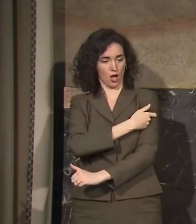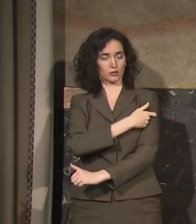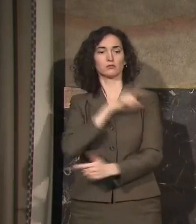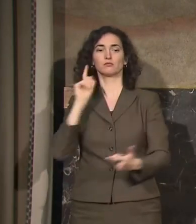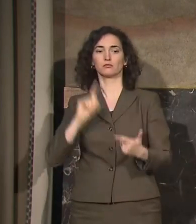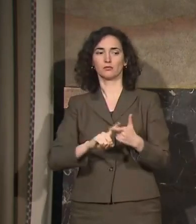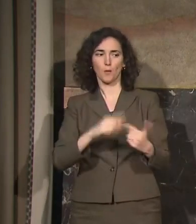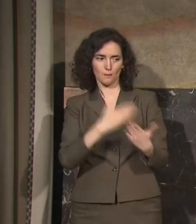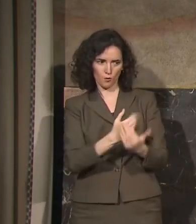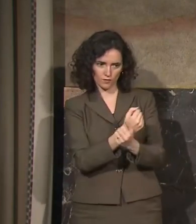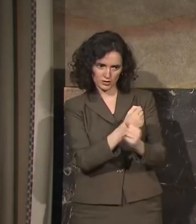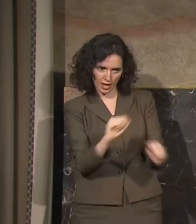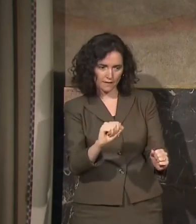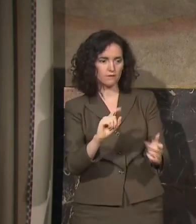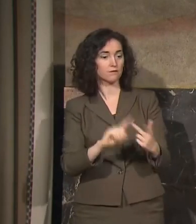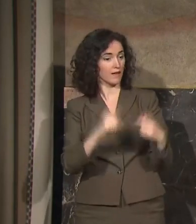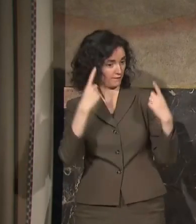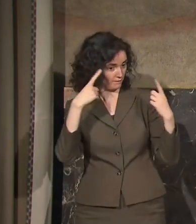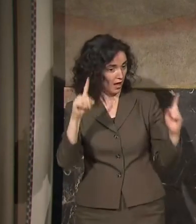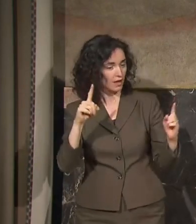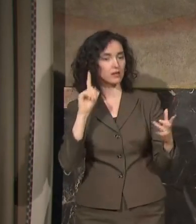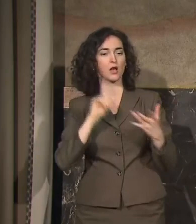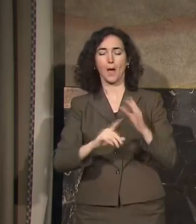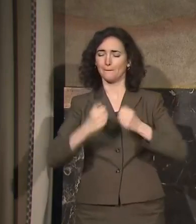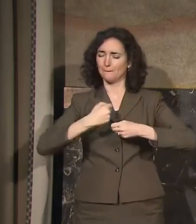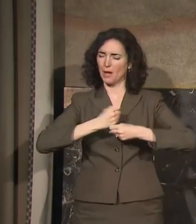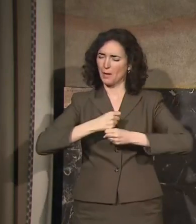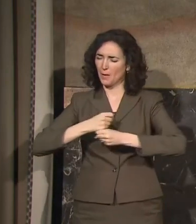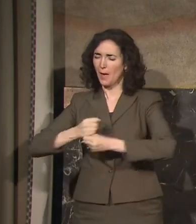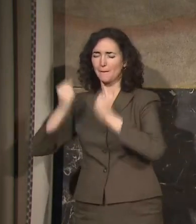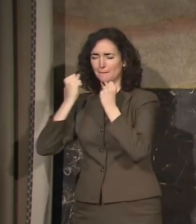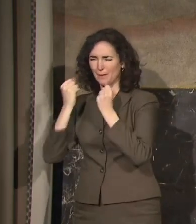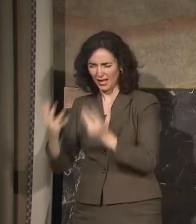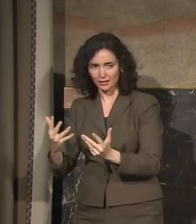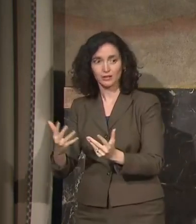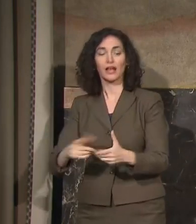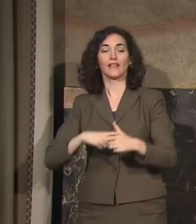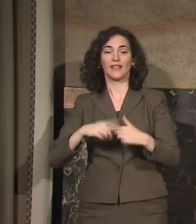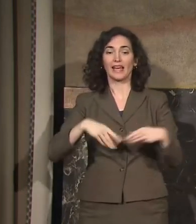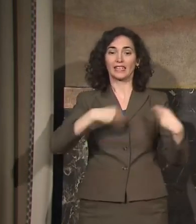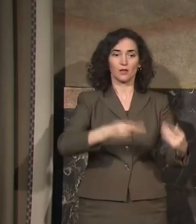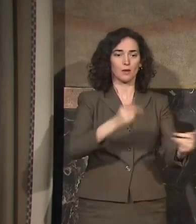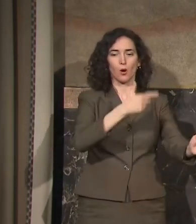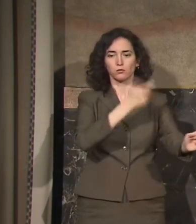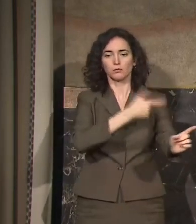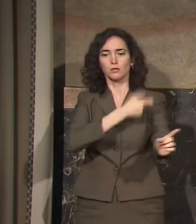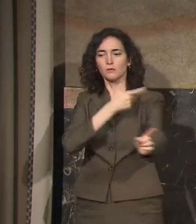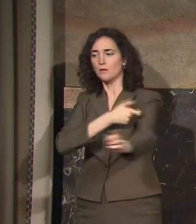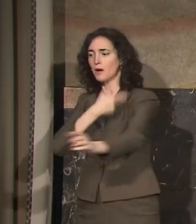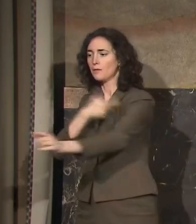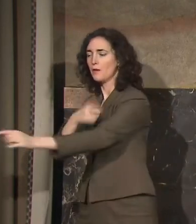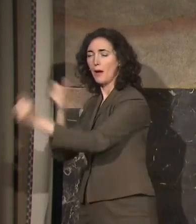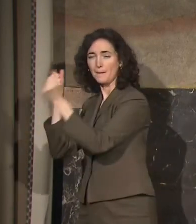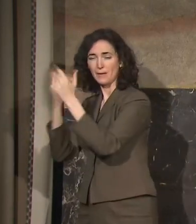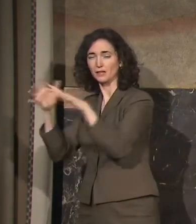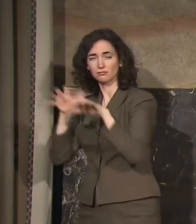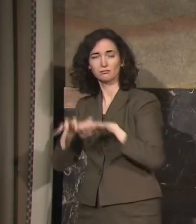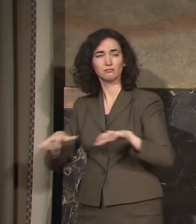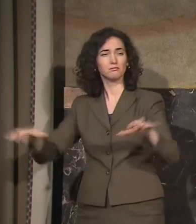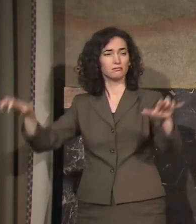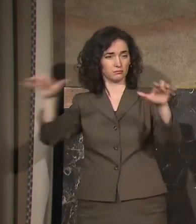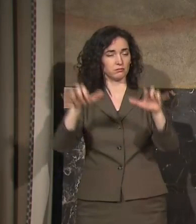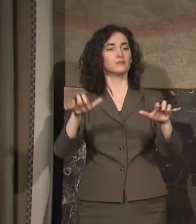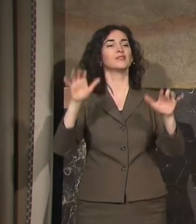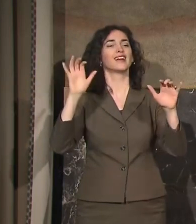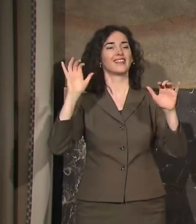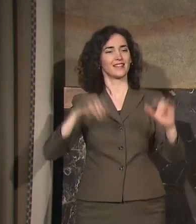-produced, and then used to confer immunity upon a significant portion of our